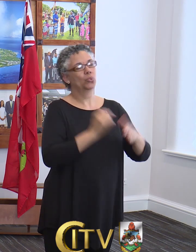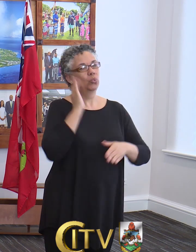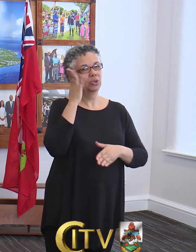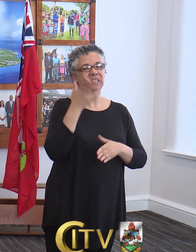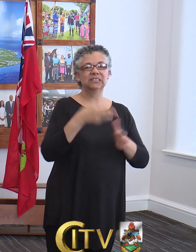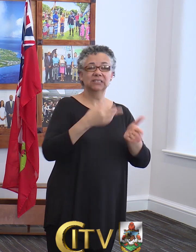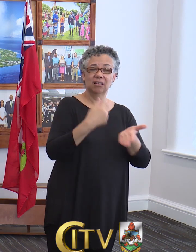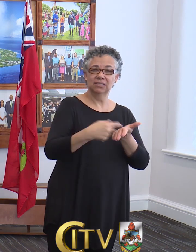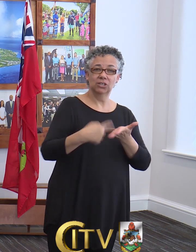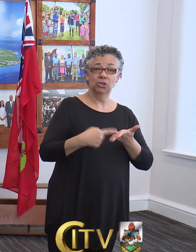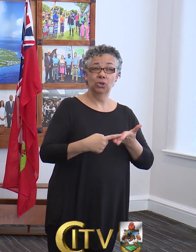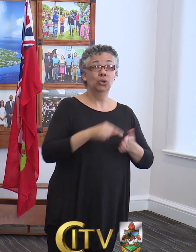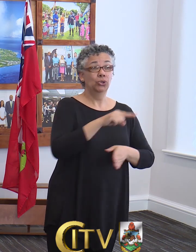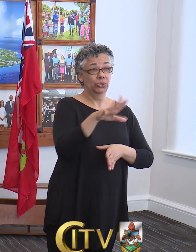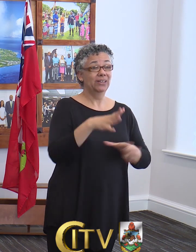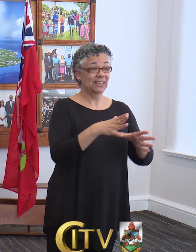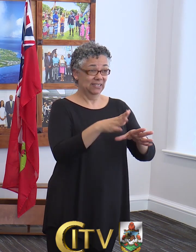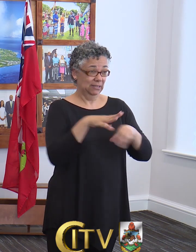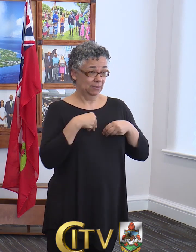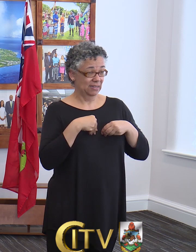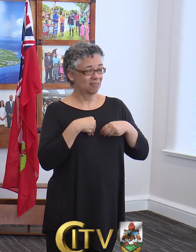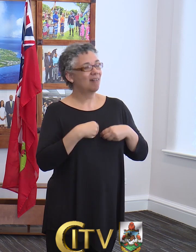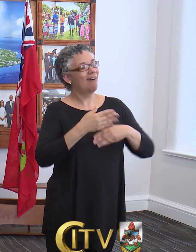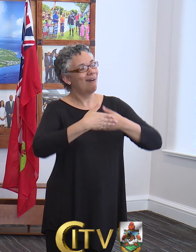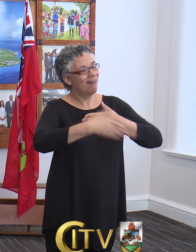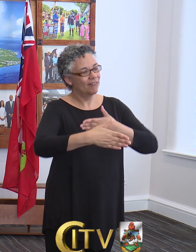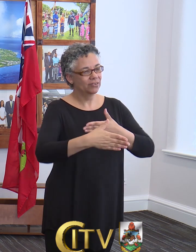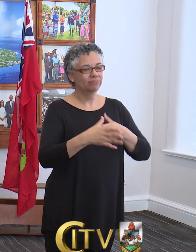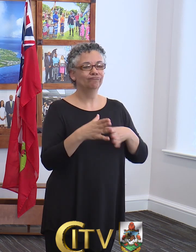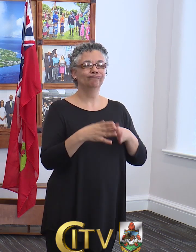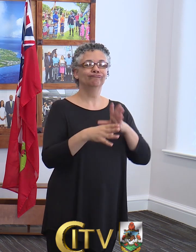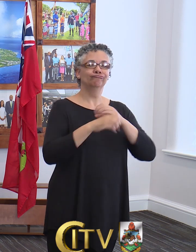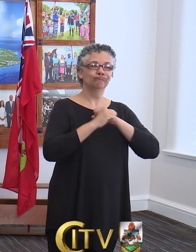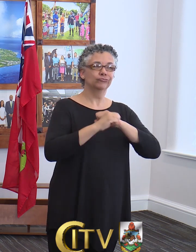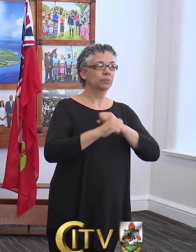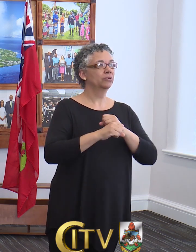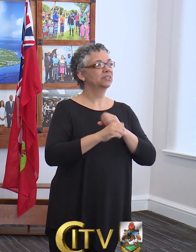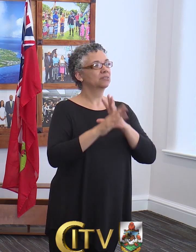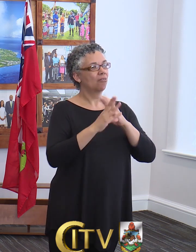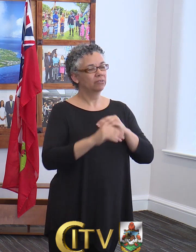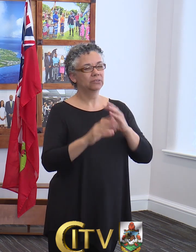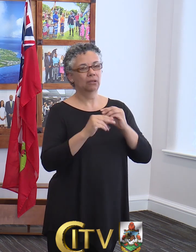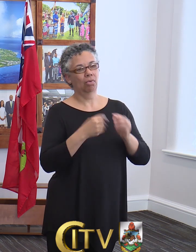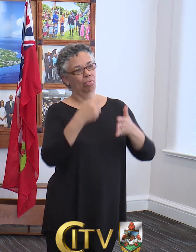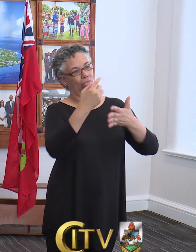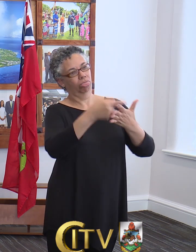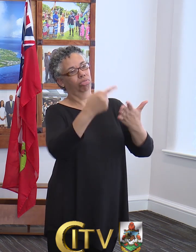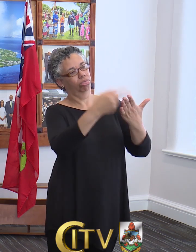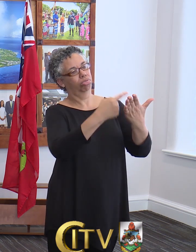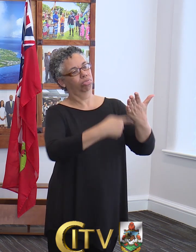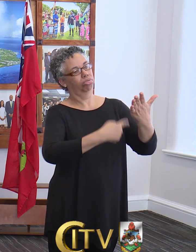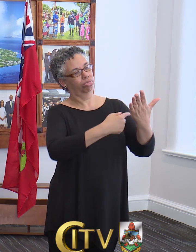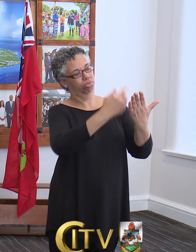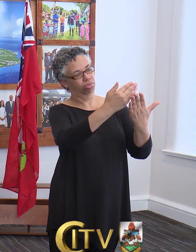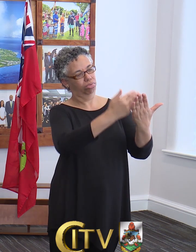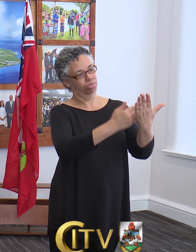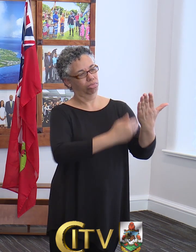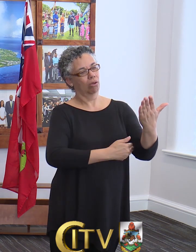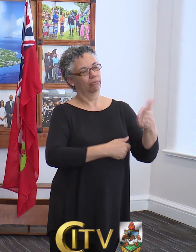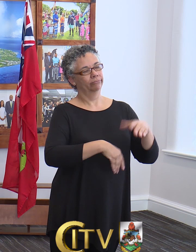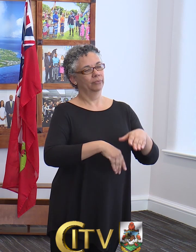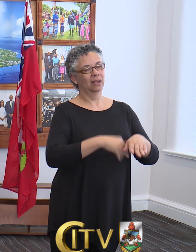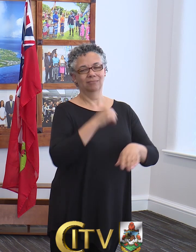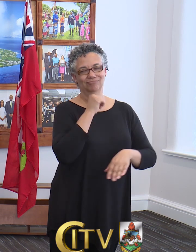that shortly after this press conference, but it is an extensive list, and I'm not going to take the time to go through every single government department, but it will be able